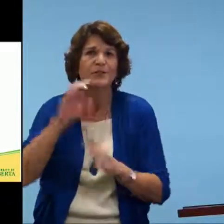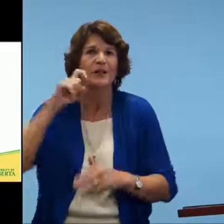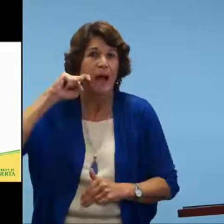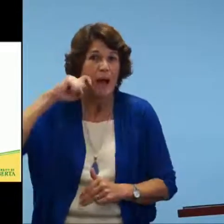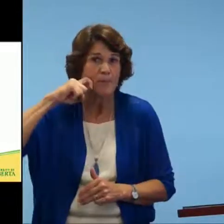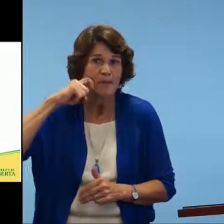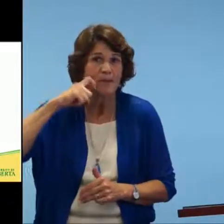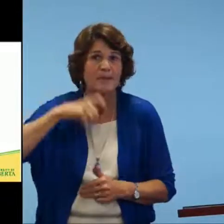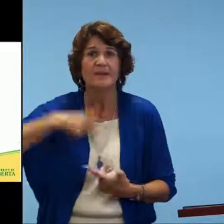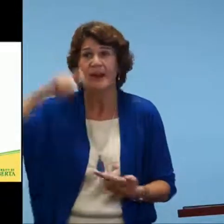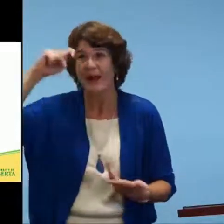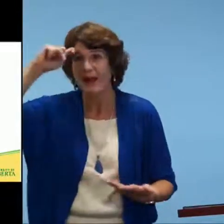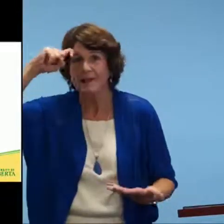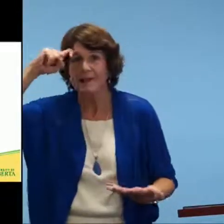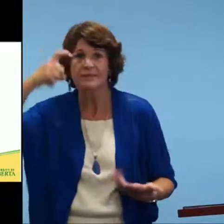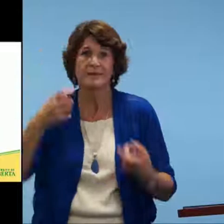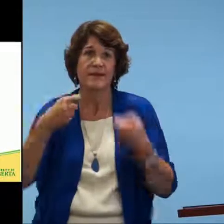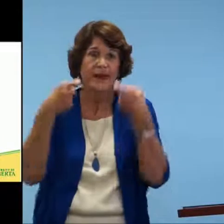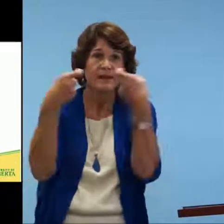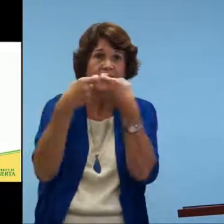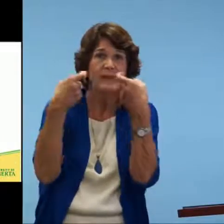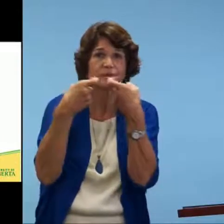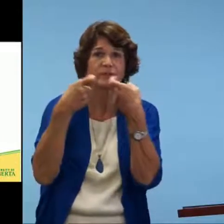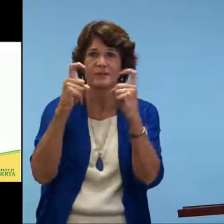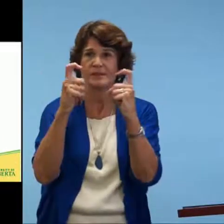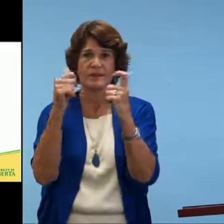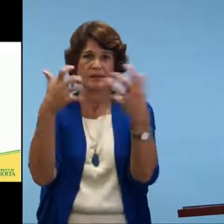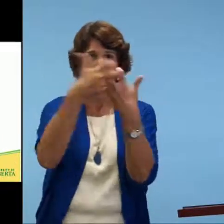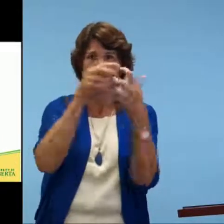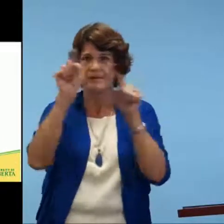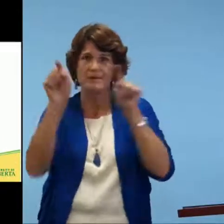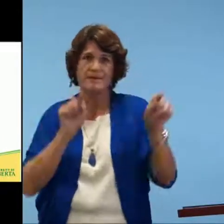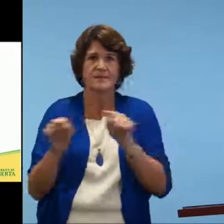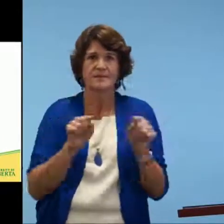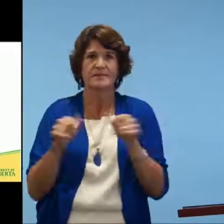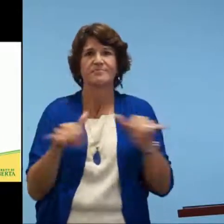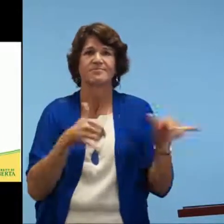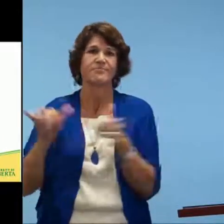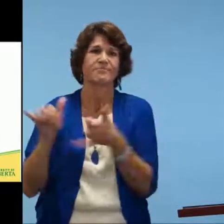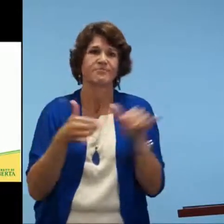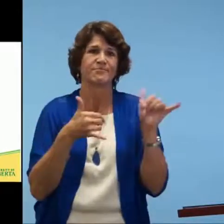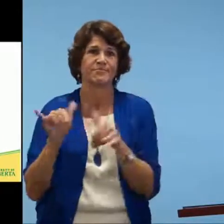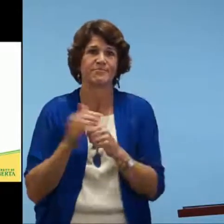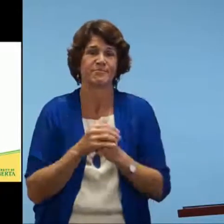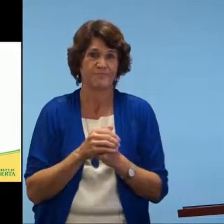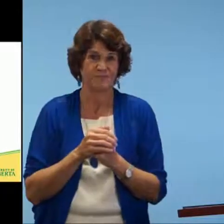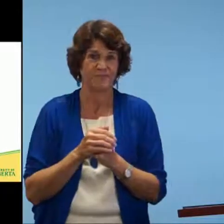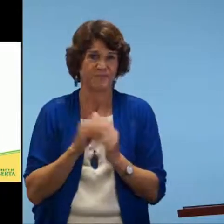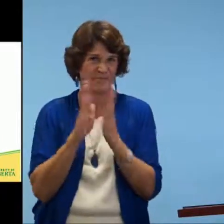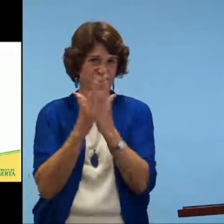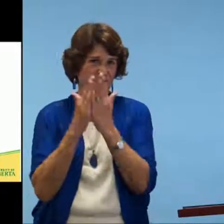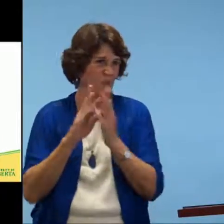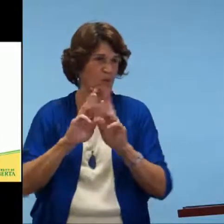X. And then they need to look for the pictures like apple, onion, electric. So those types of things.